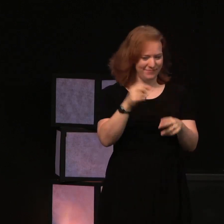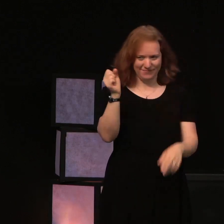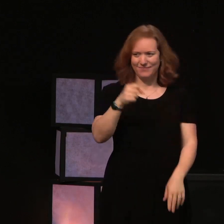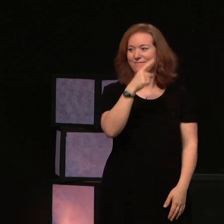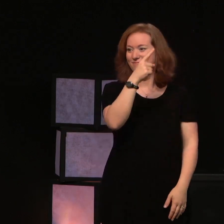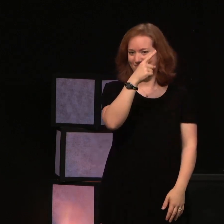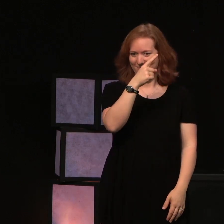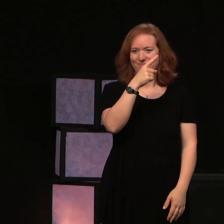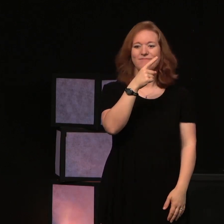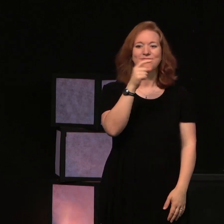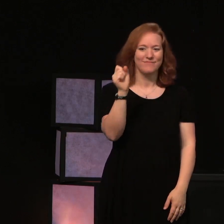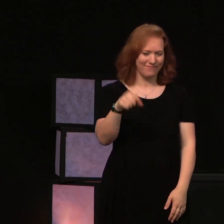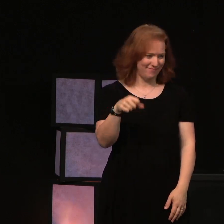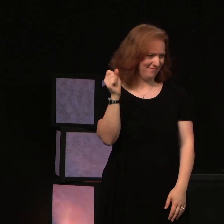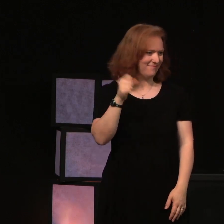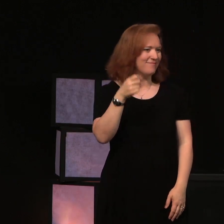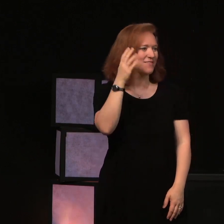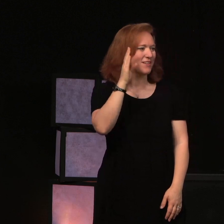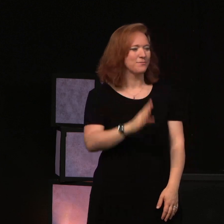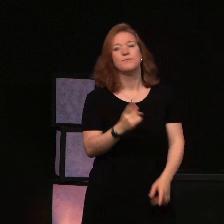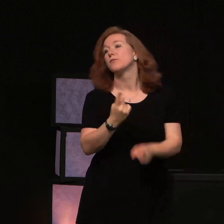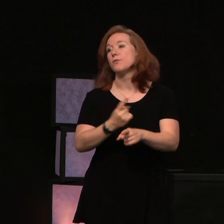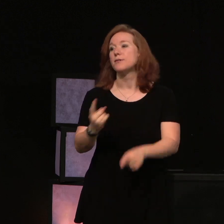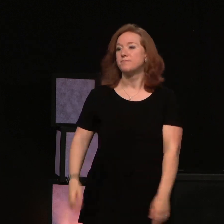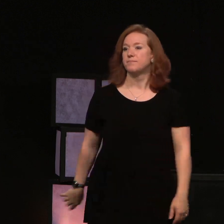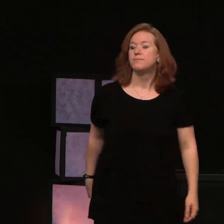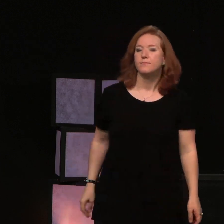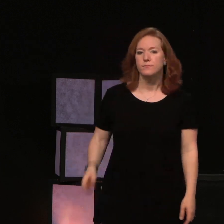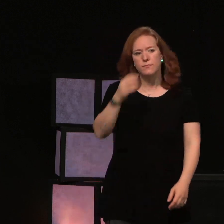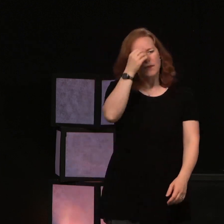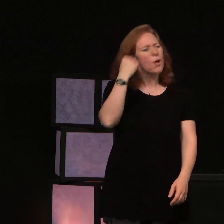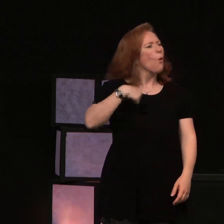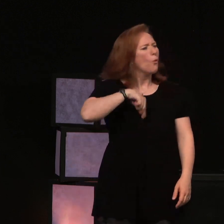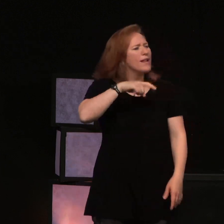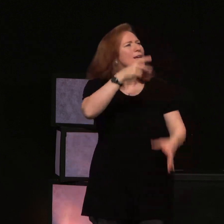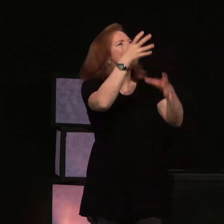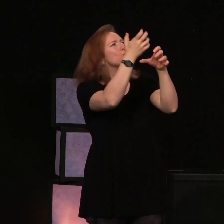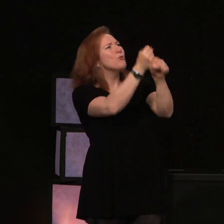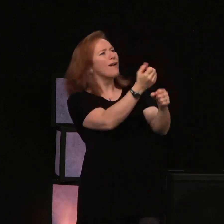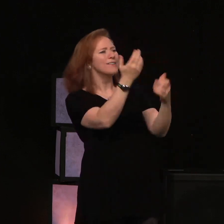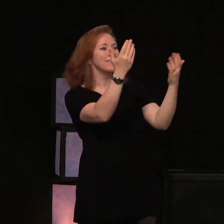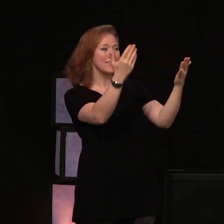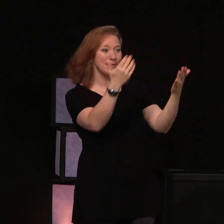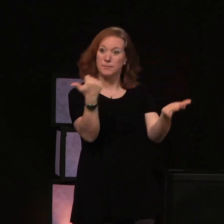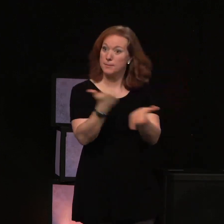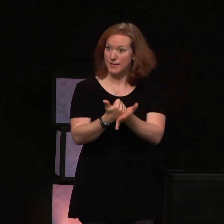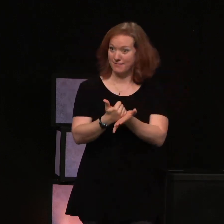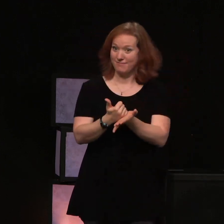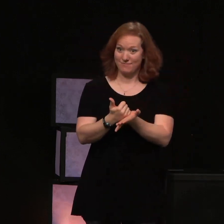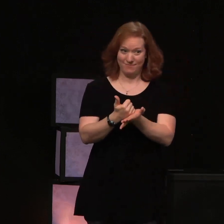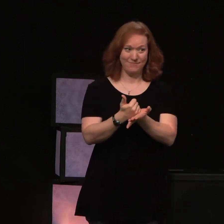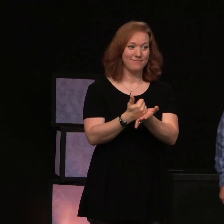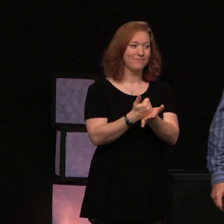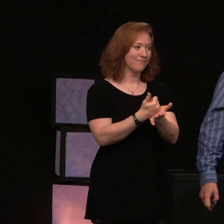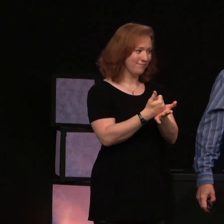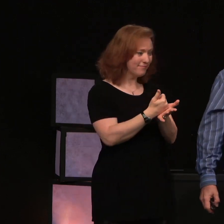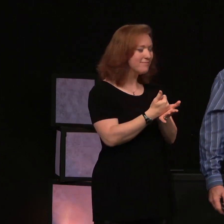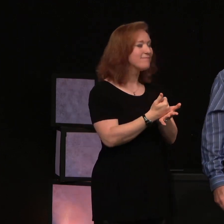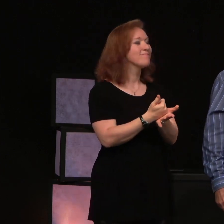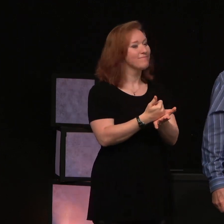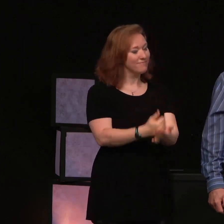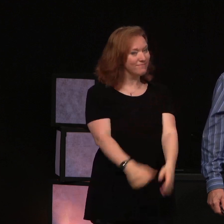that's right. That's right. We need to trust him. Amen? Amen?